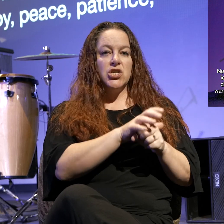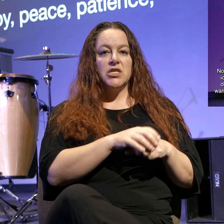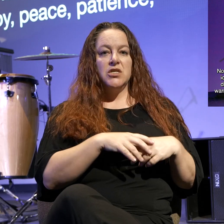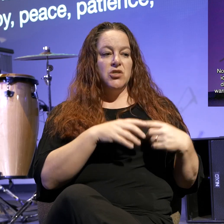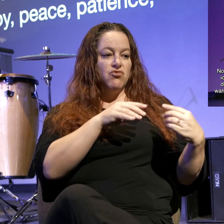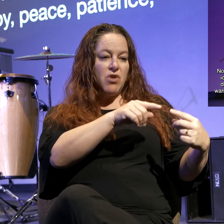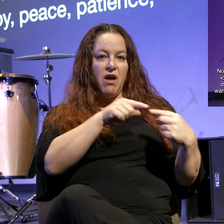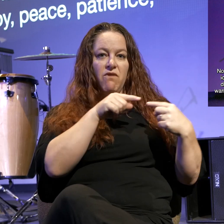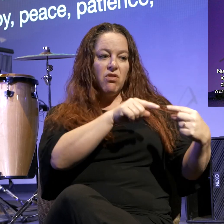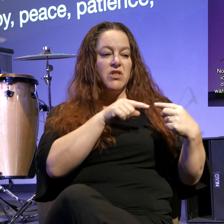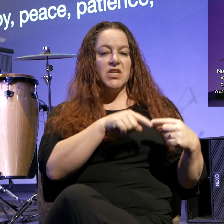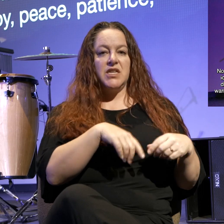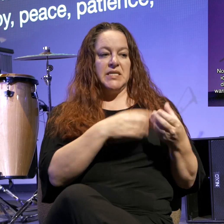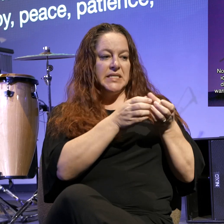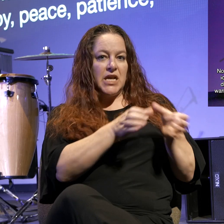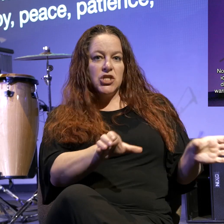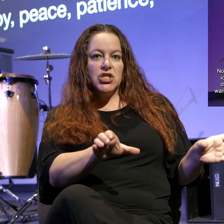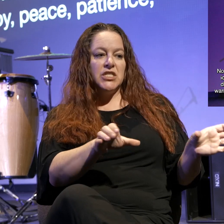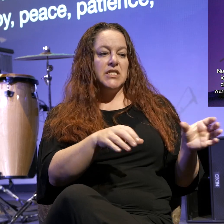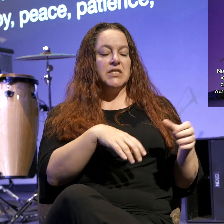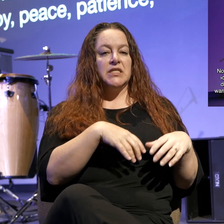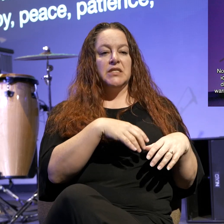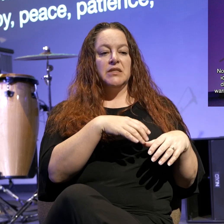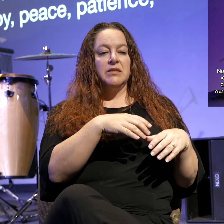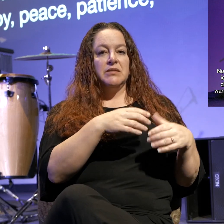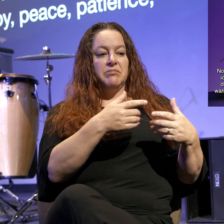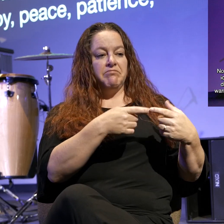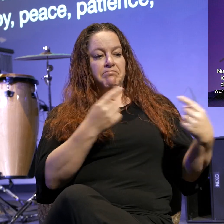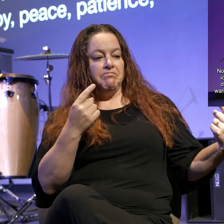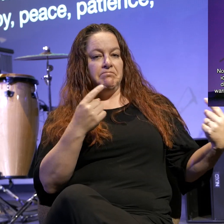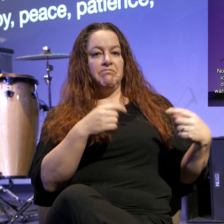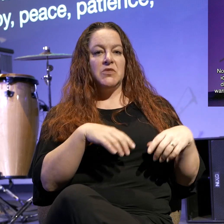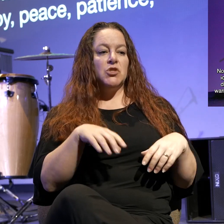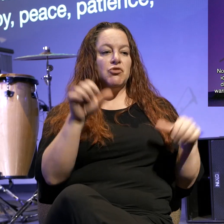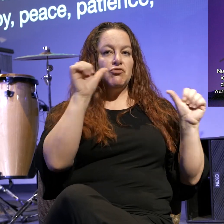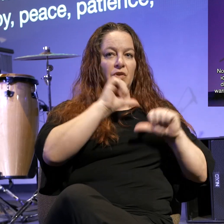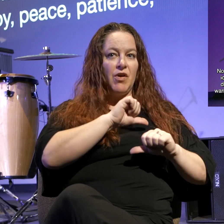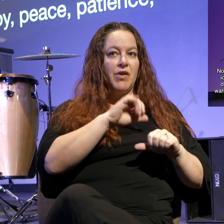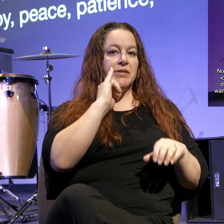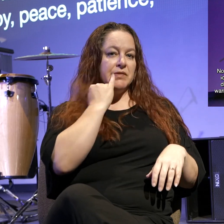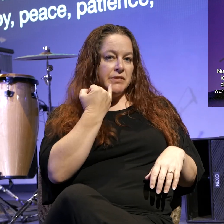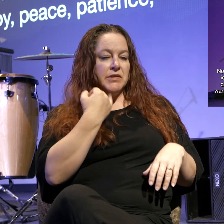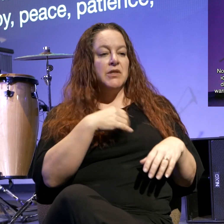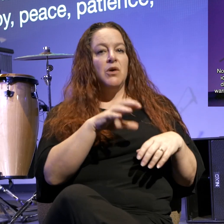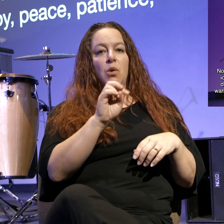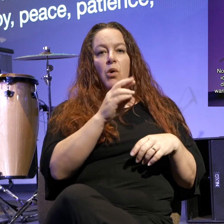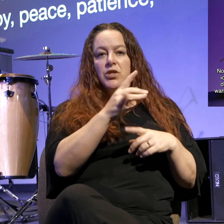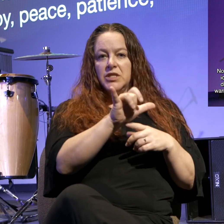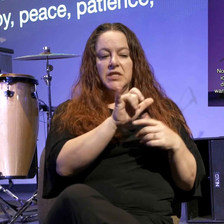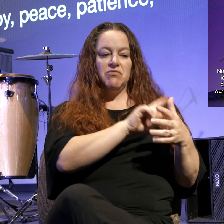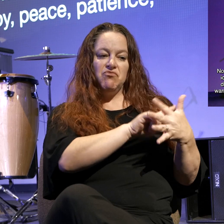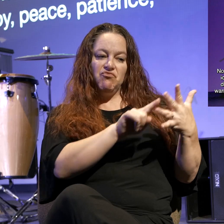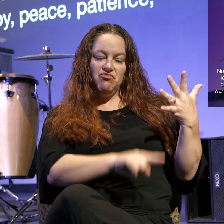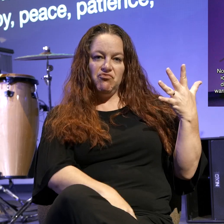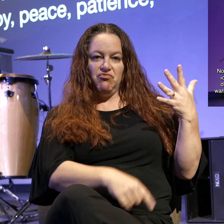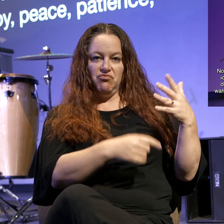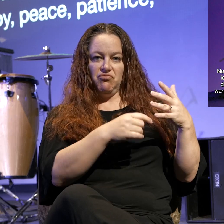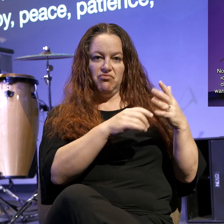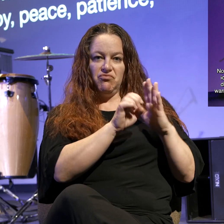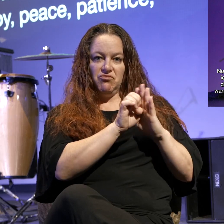rivalries, dissensions, divisions, envy, drunkenness, orgies, and things like these.